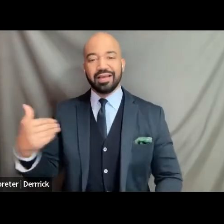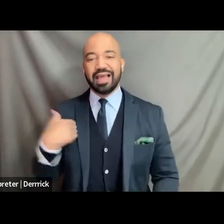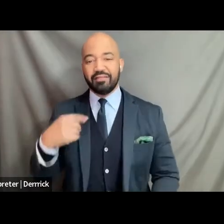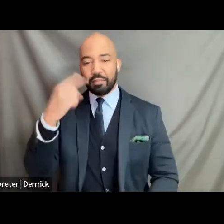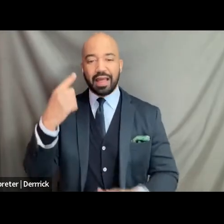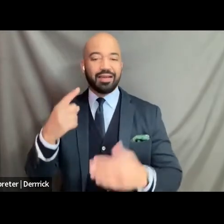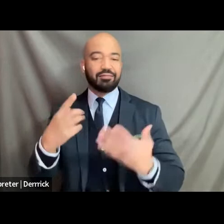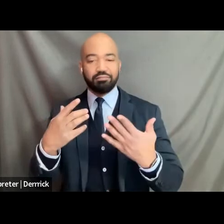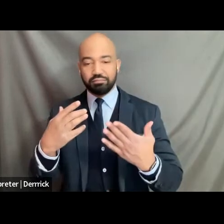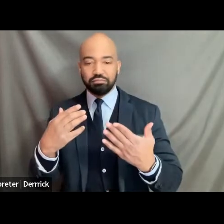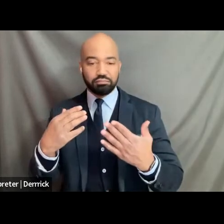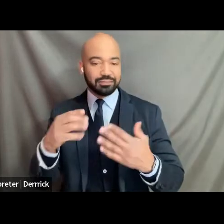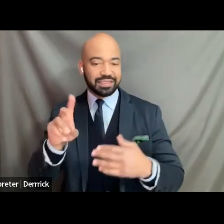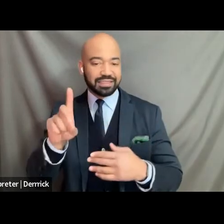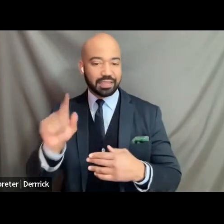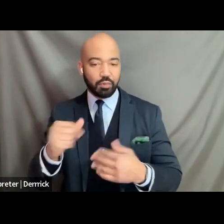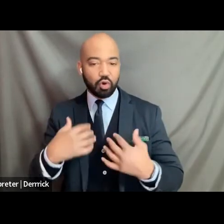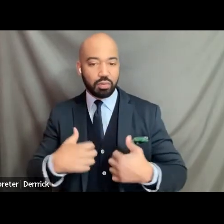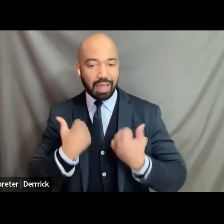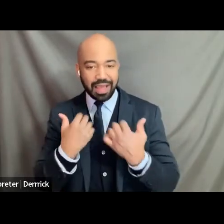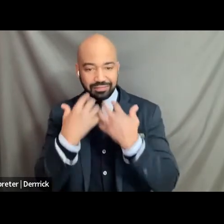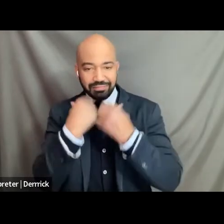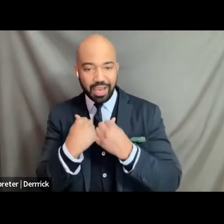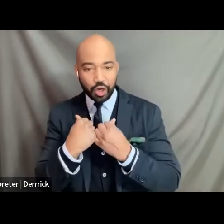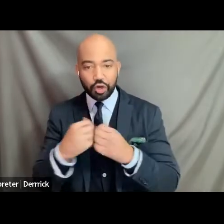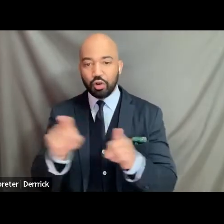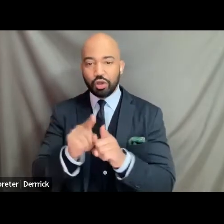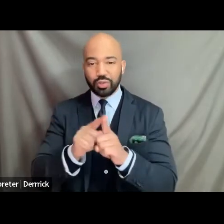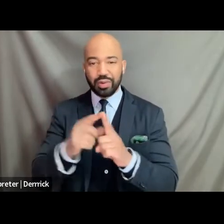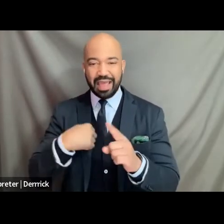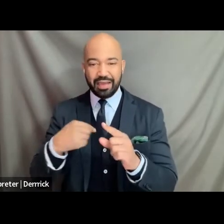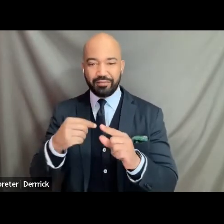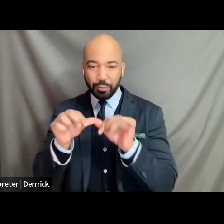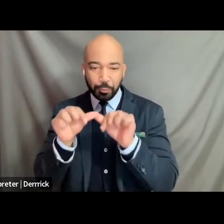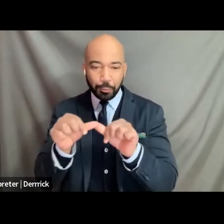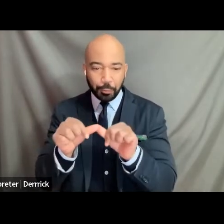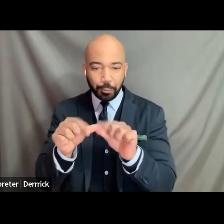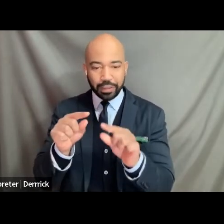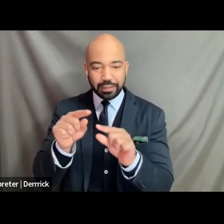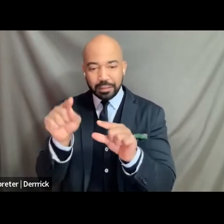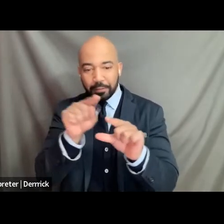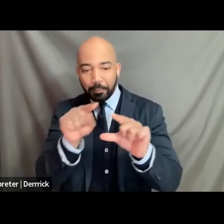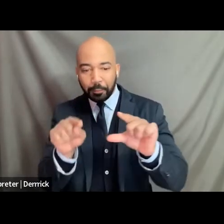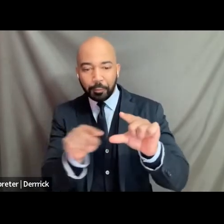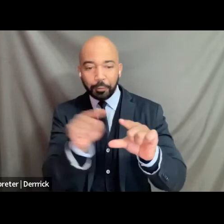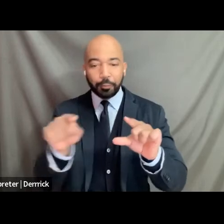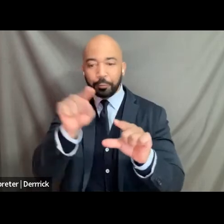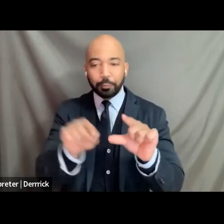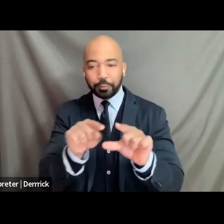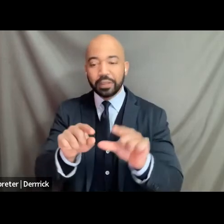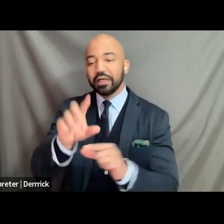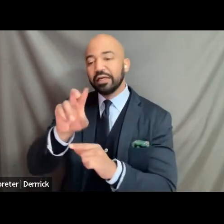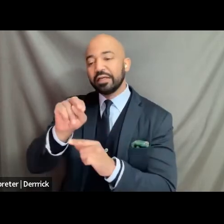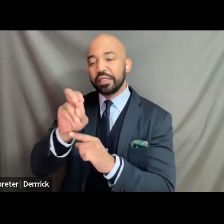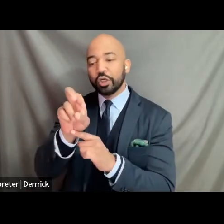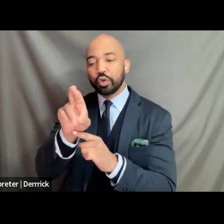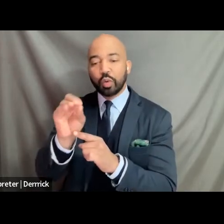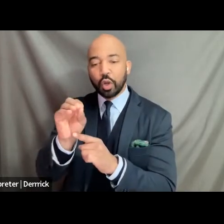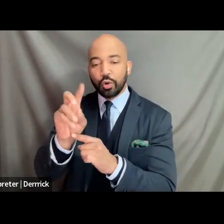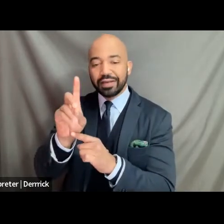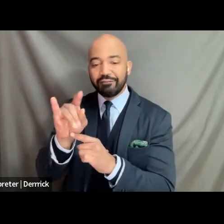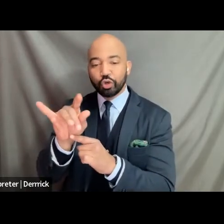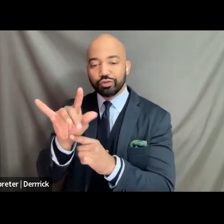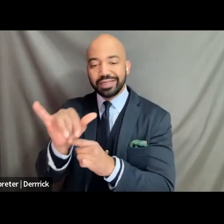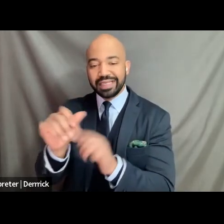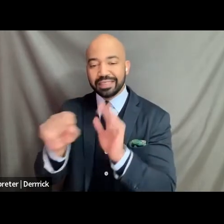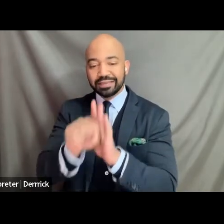um representing that you know again we're in this together um we have to remember that despite that we